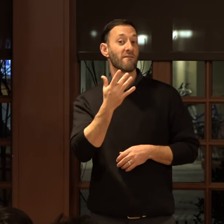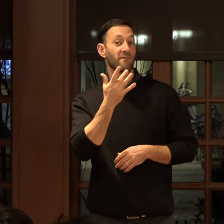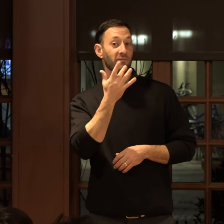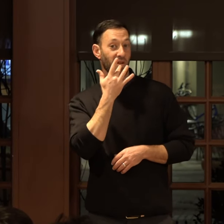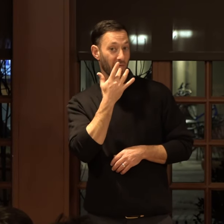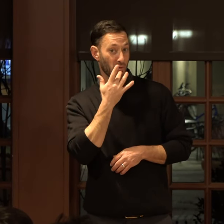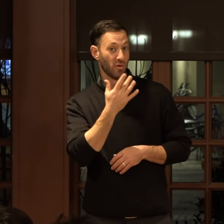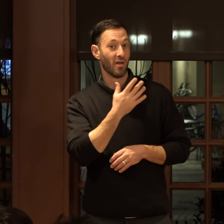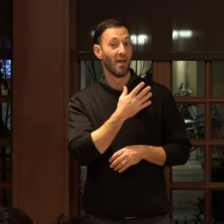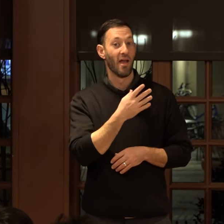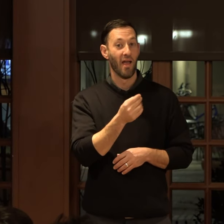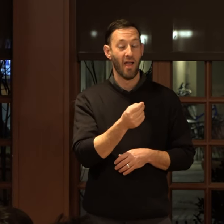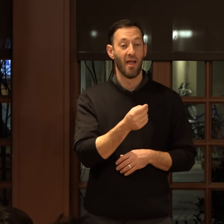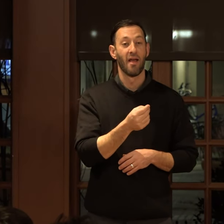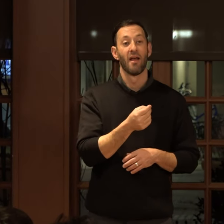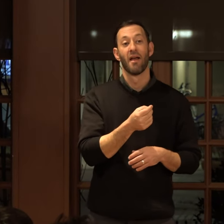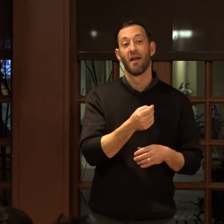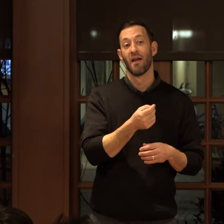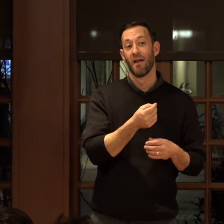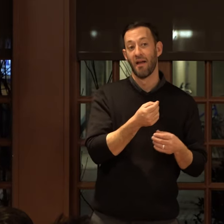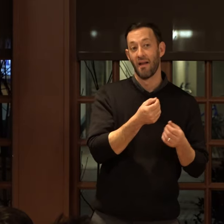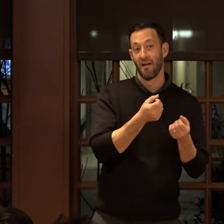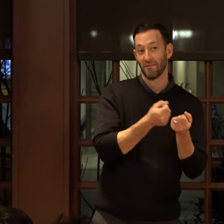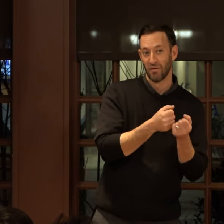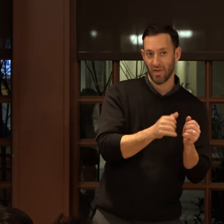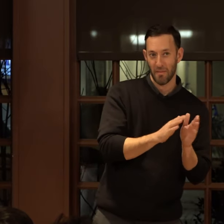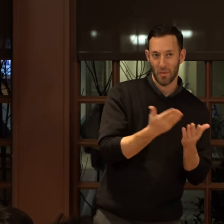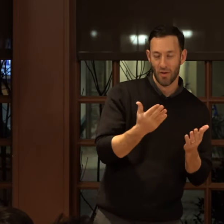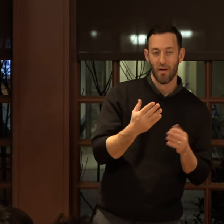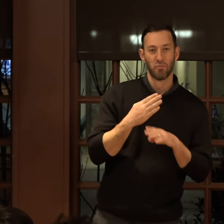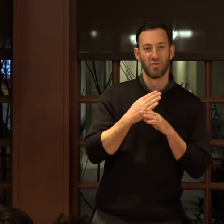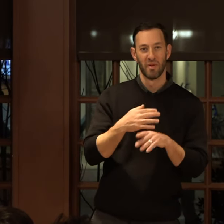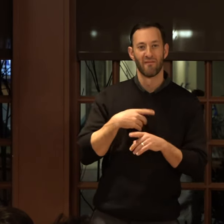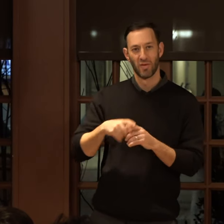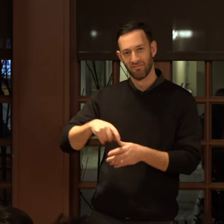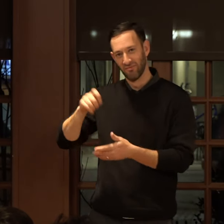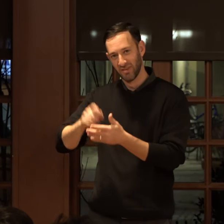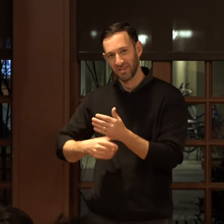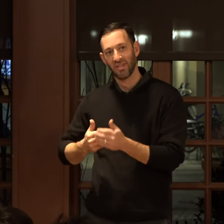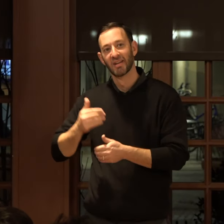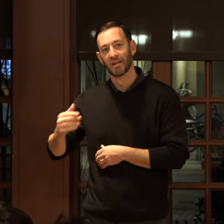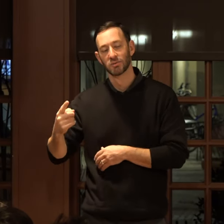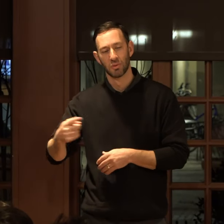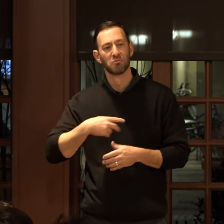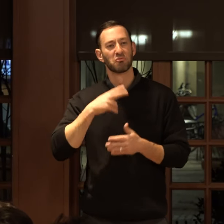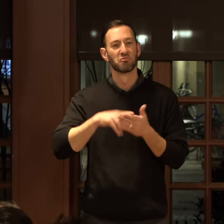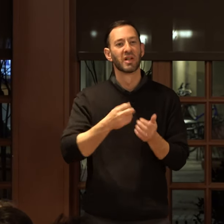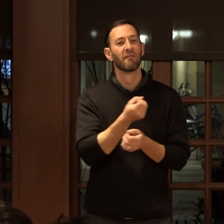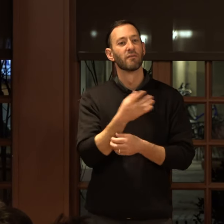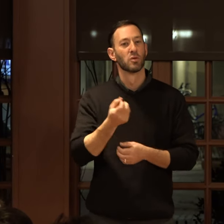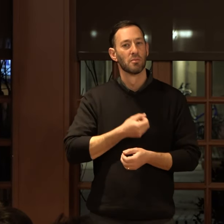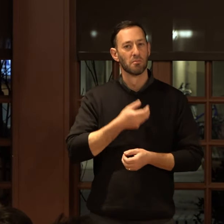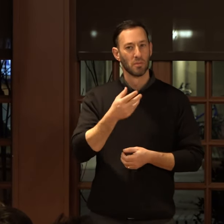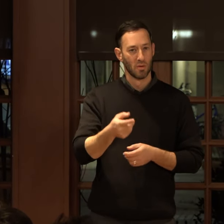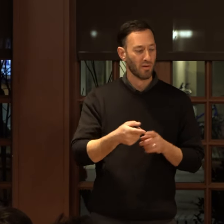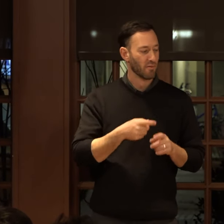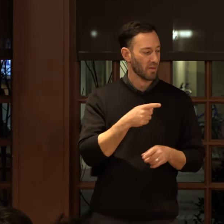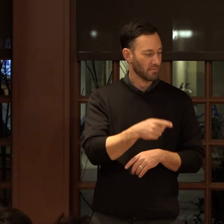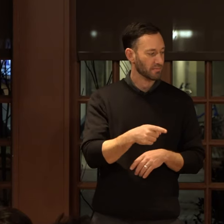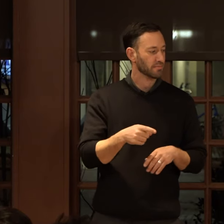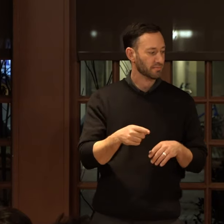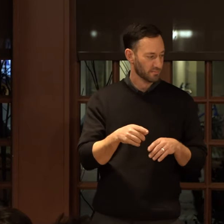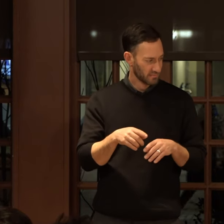And favoring the book keeps me from finishing the next one. So, I'm just going to read a few poems from last time at sea level.